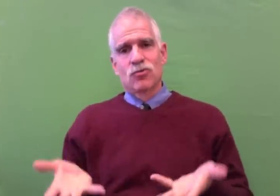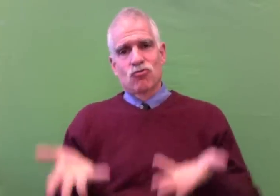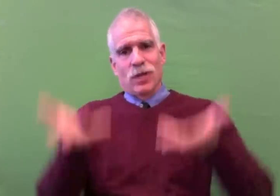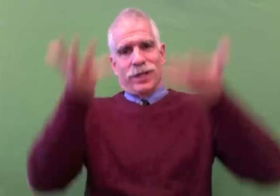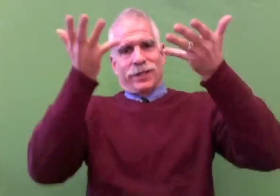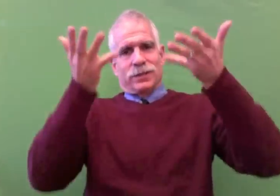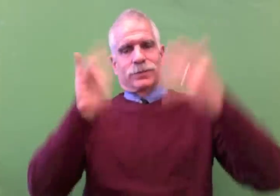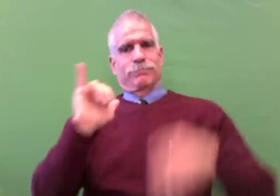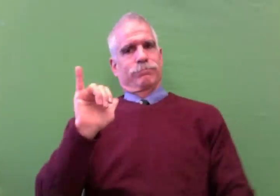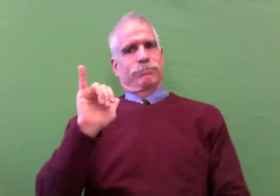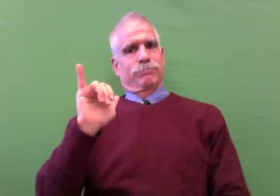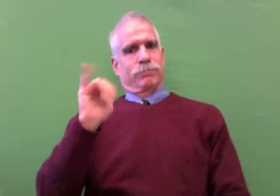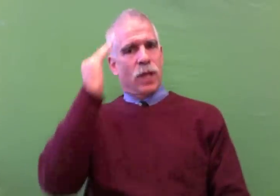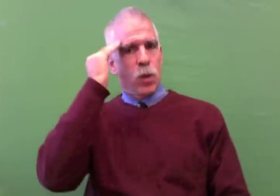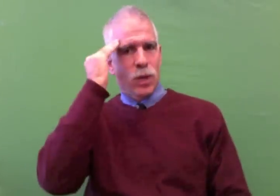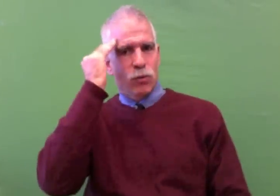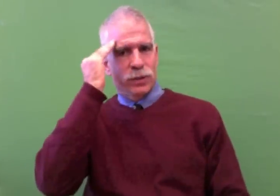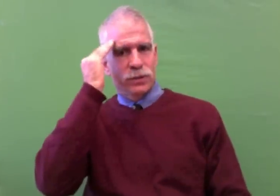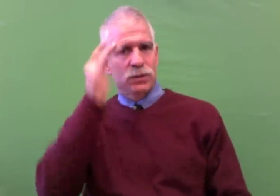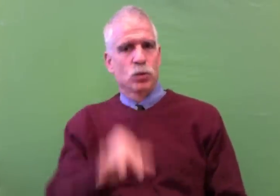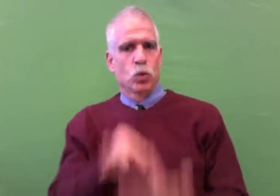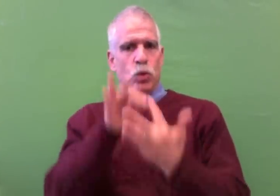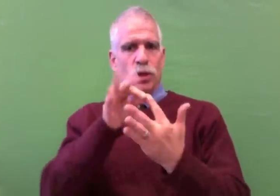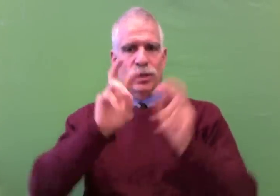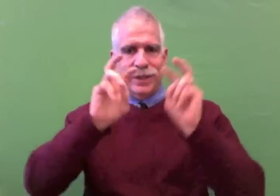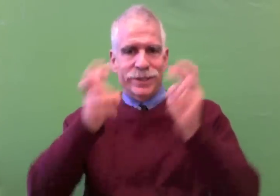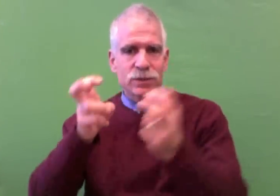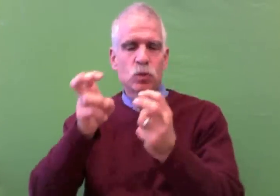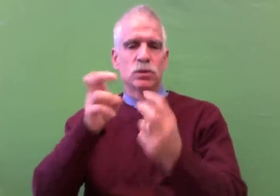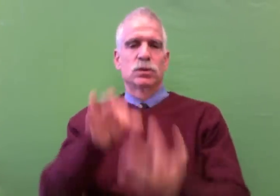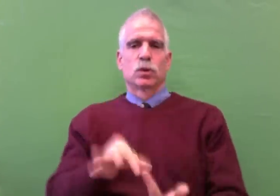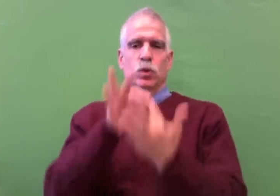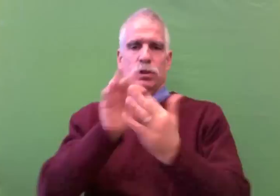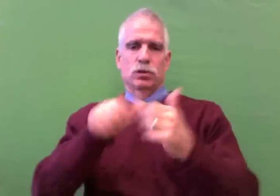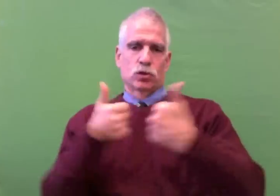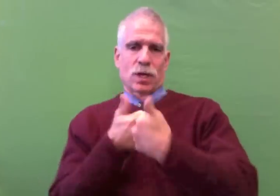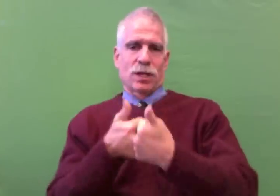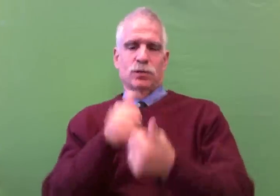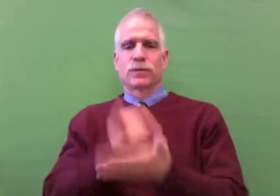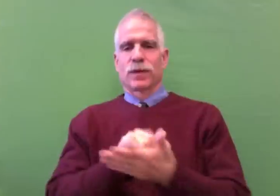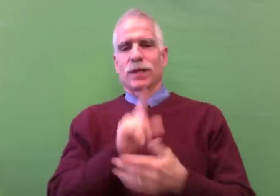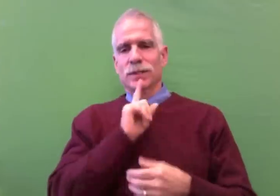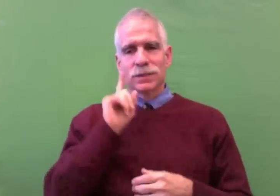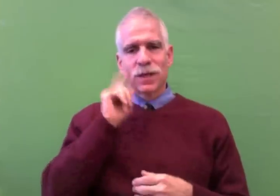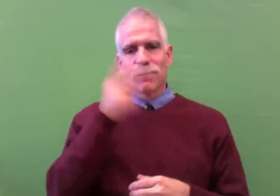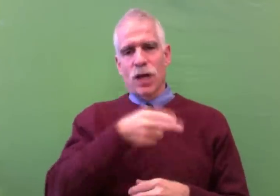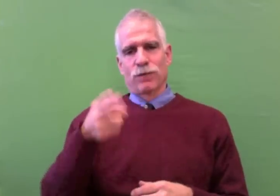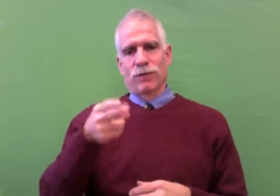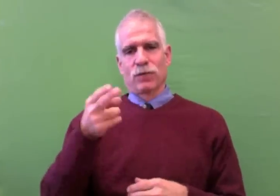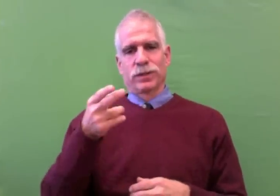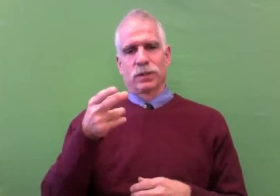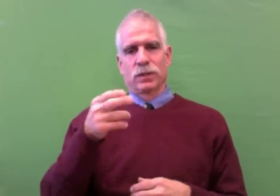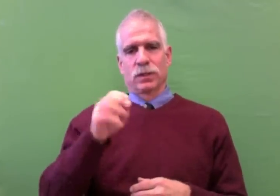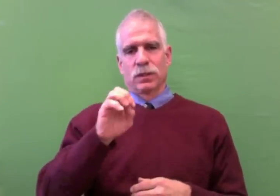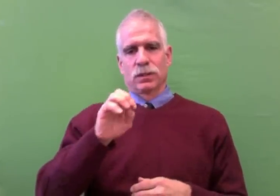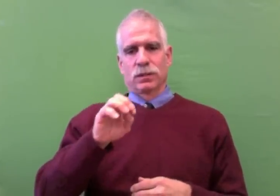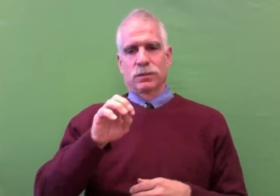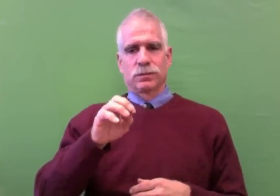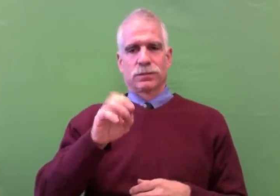to raise awareness about the unique issues and challenges that are facing deaf and hard of